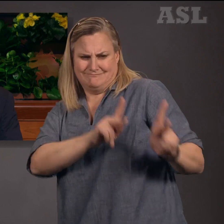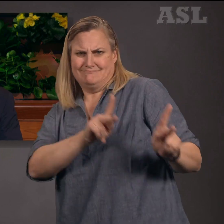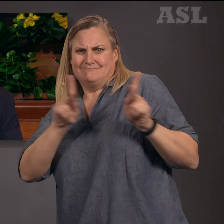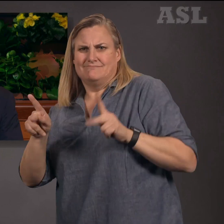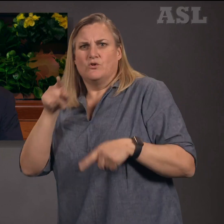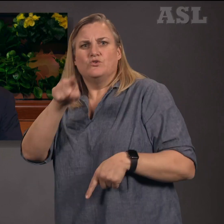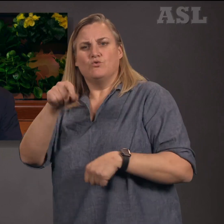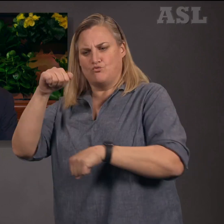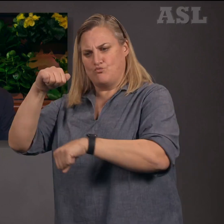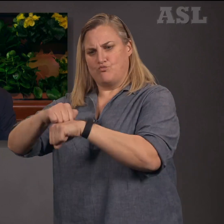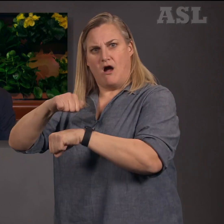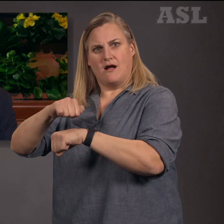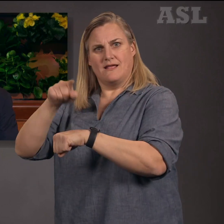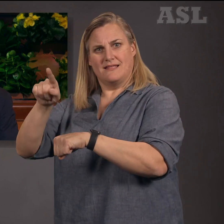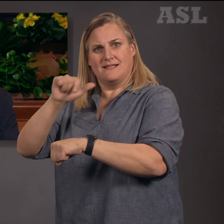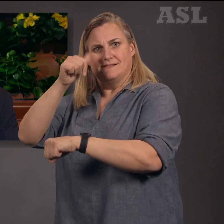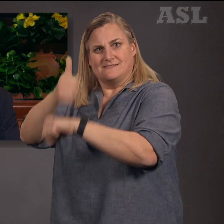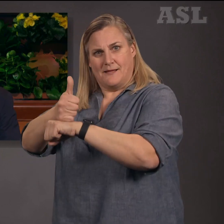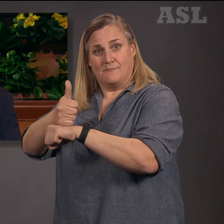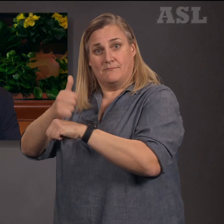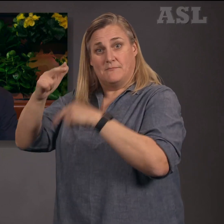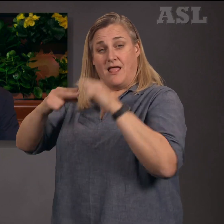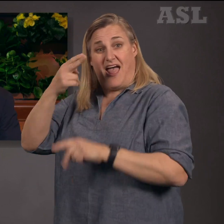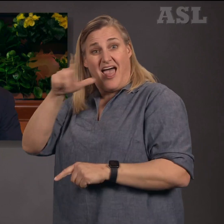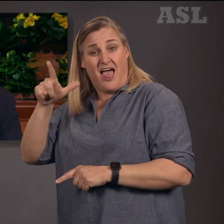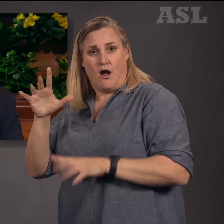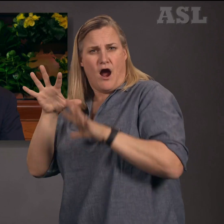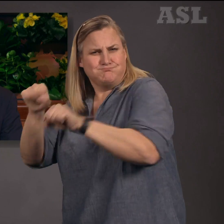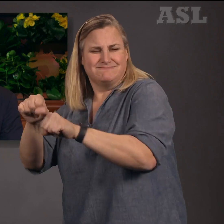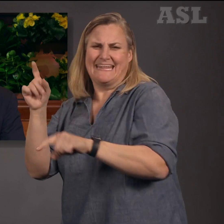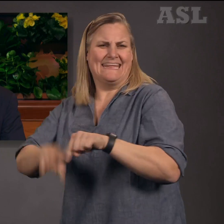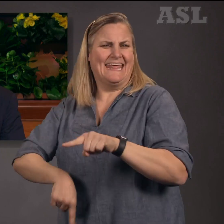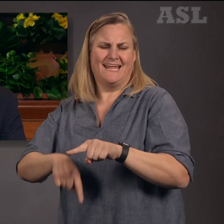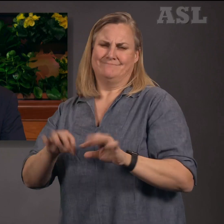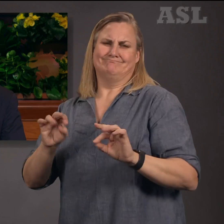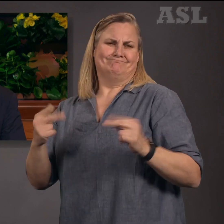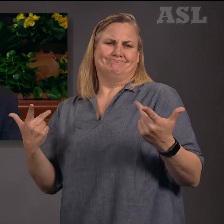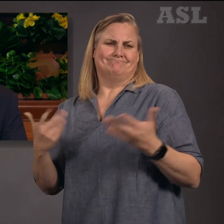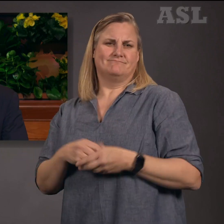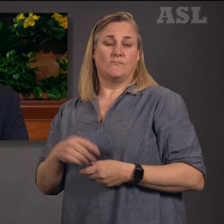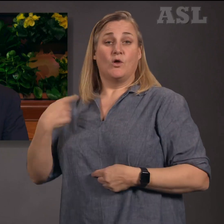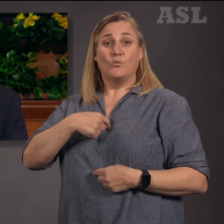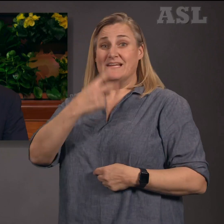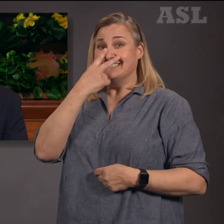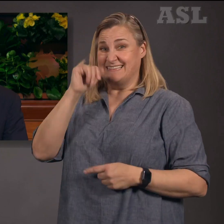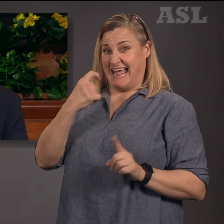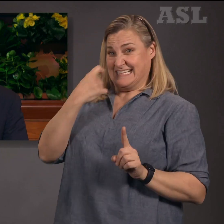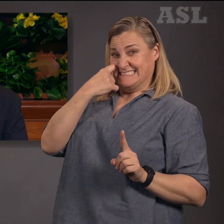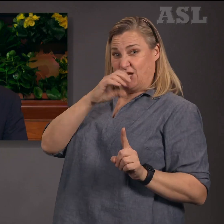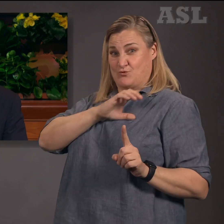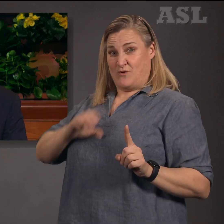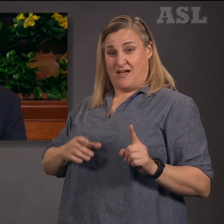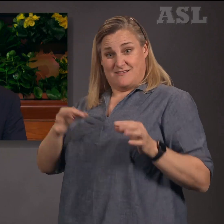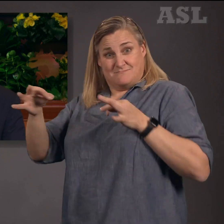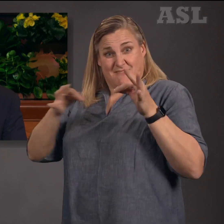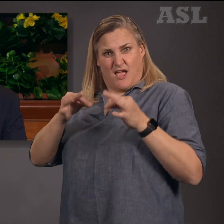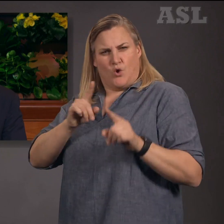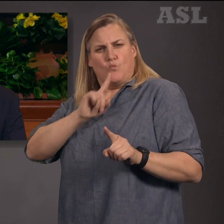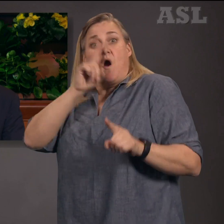was a little over a year ago that I was privileged to meet Travis and Casey. They were married civilly in 2007. At the time,